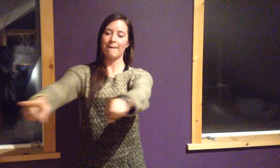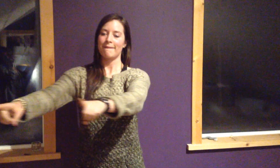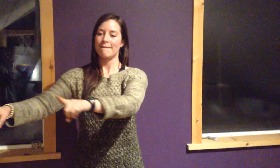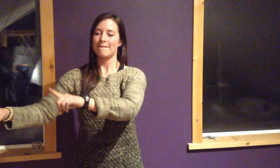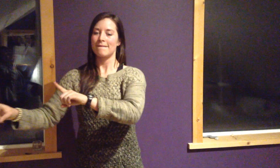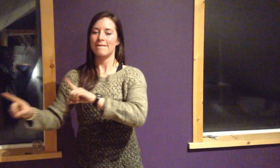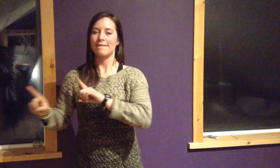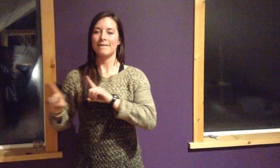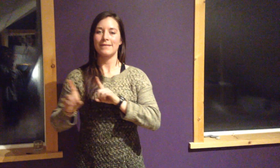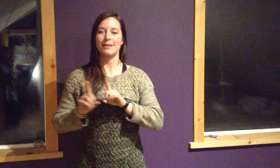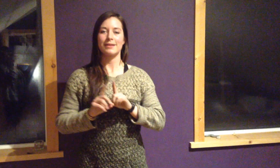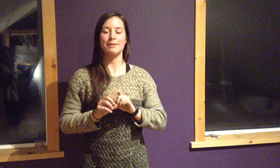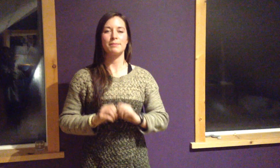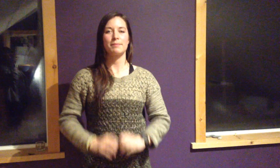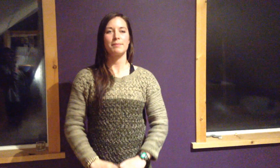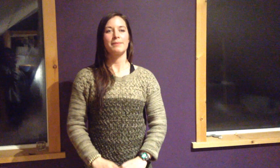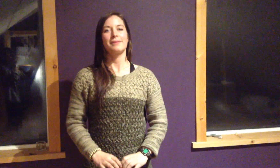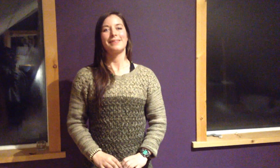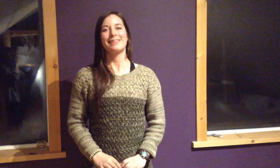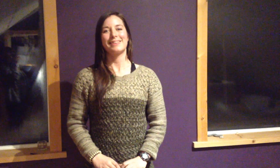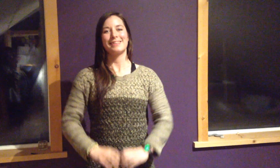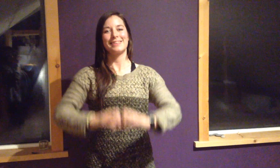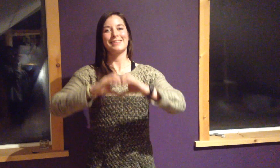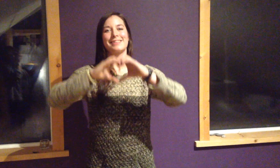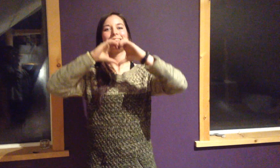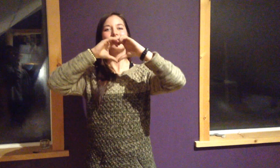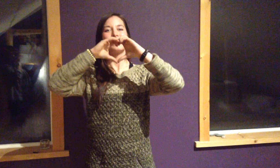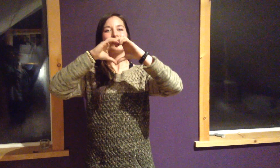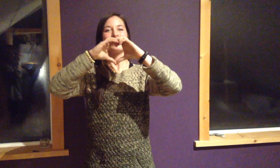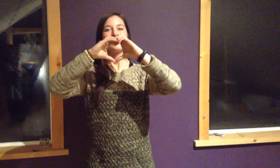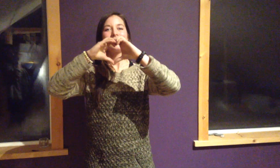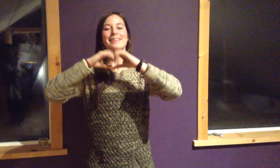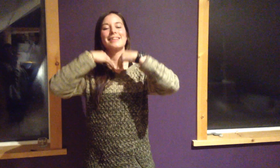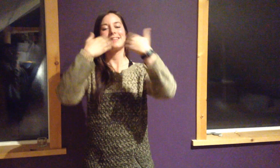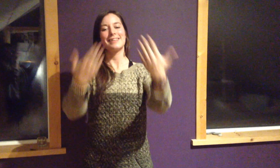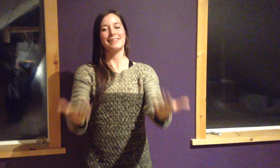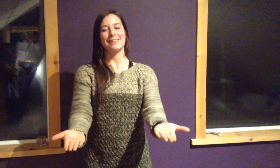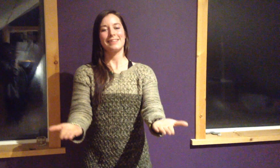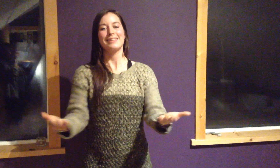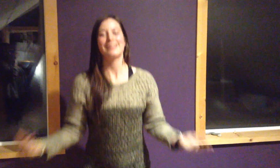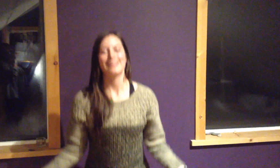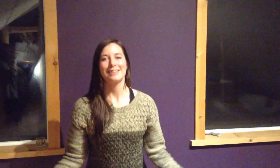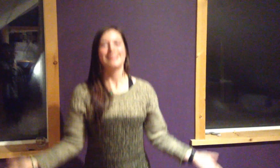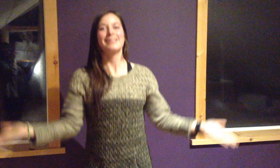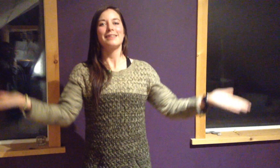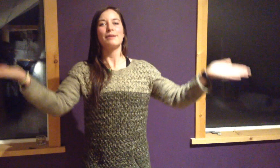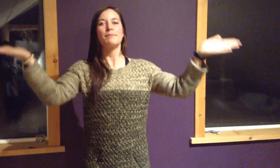Love, sir, and I'll